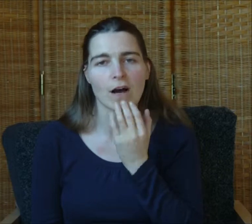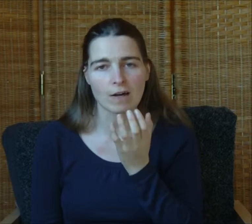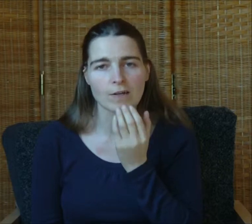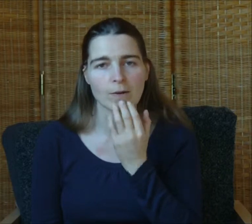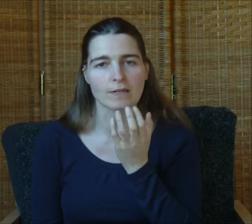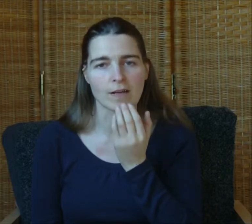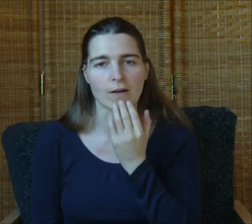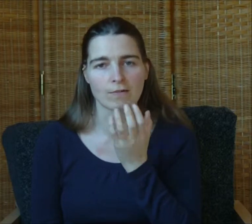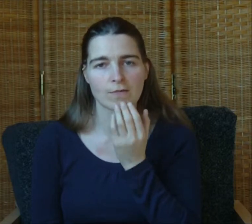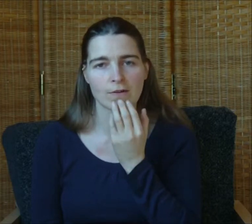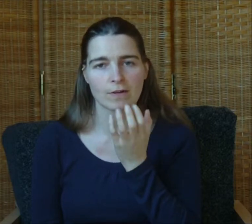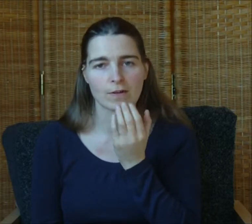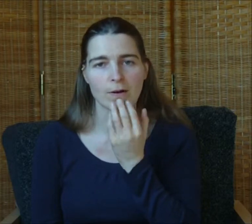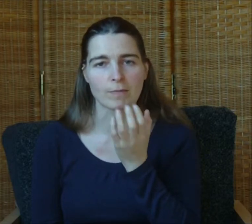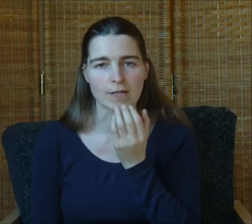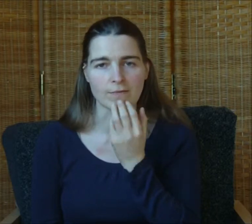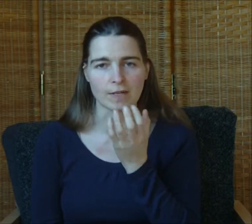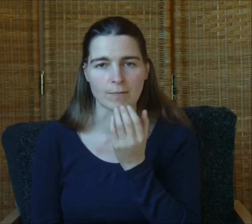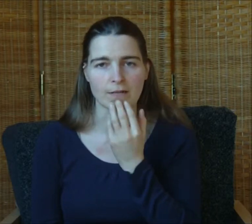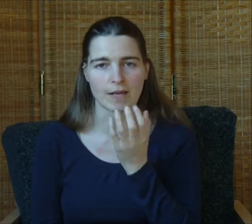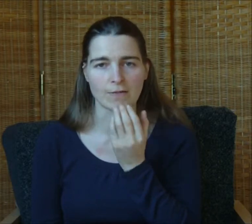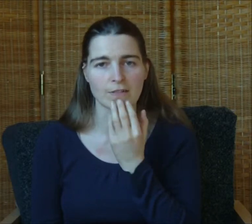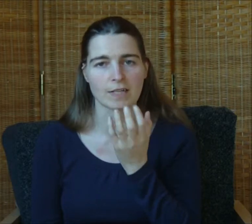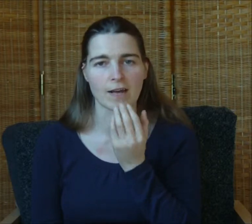honor myself by believing in myself today.